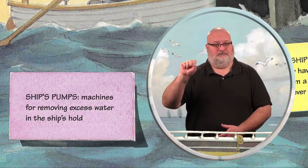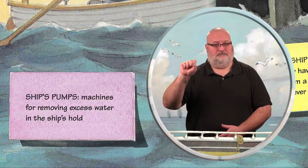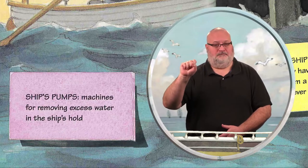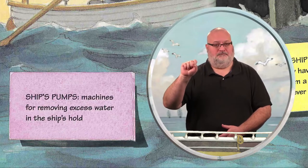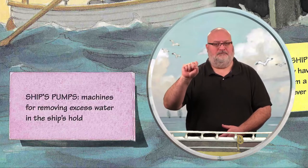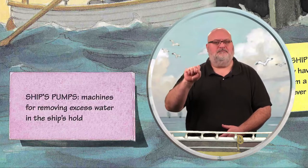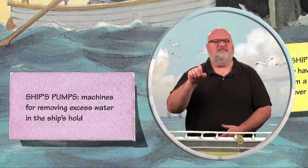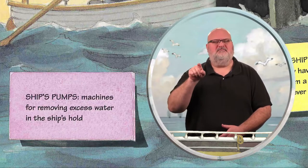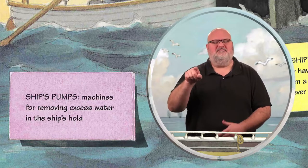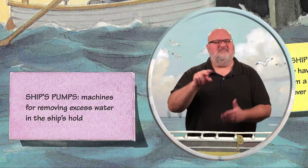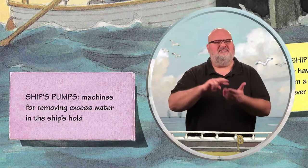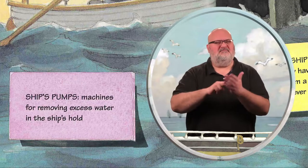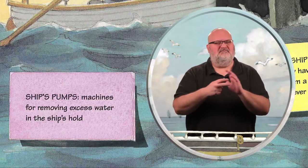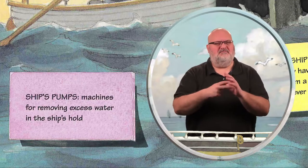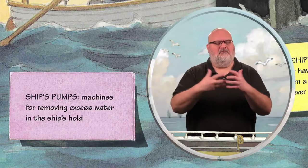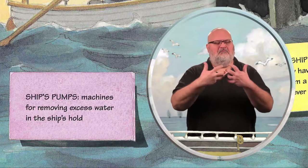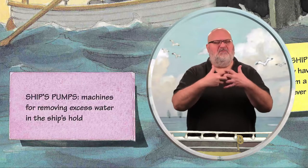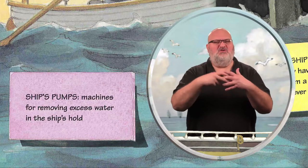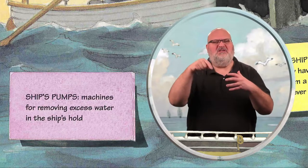Ships pumps.